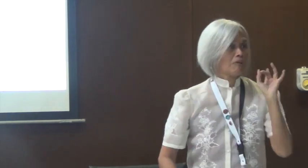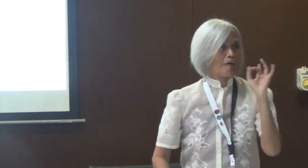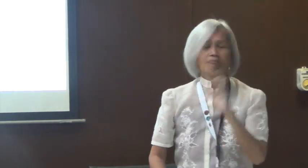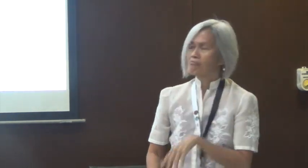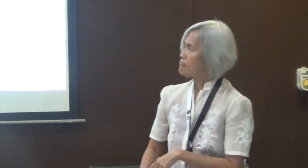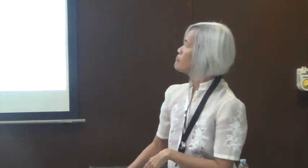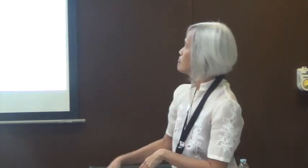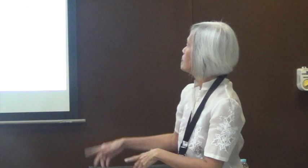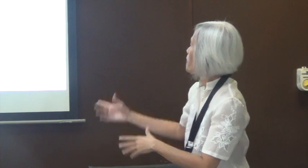four.